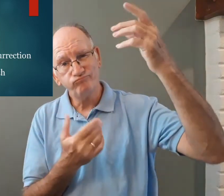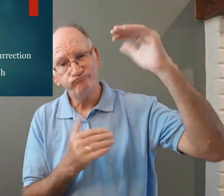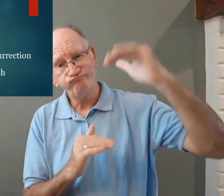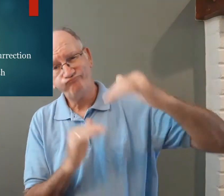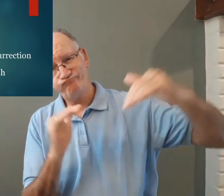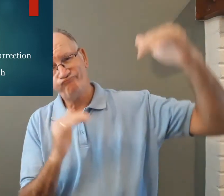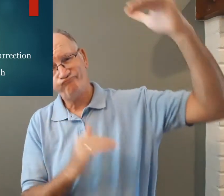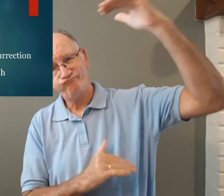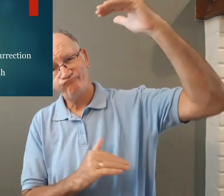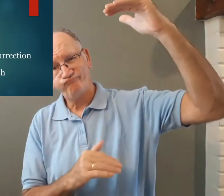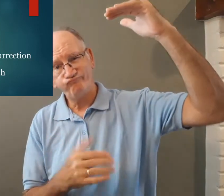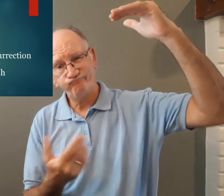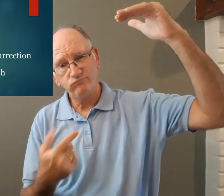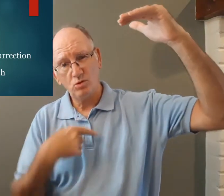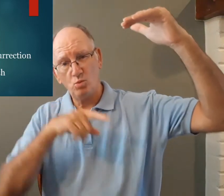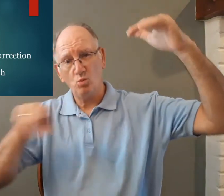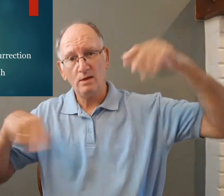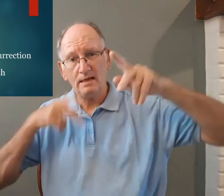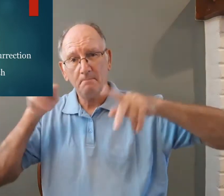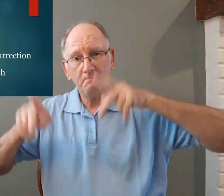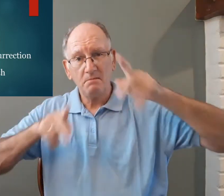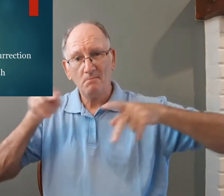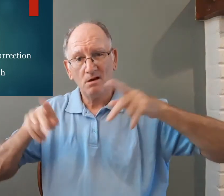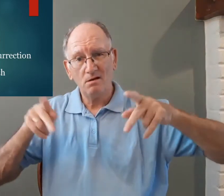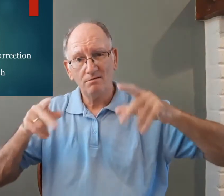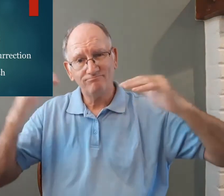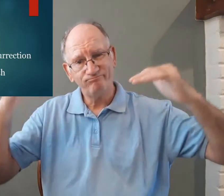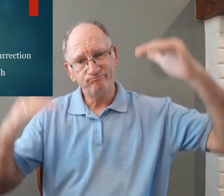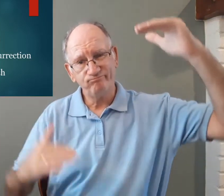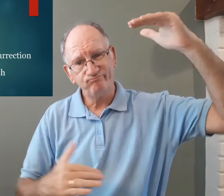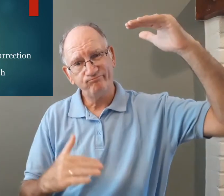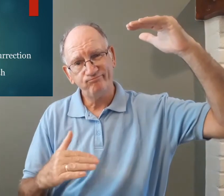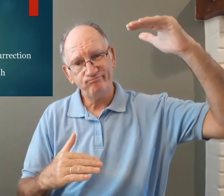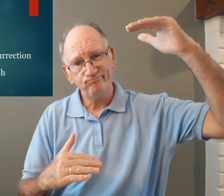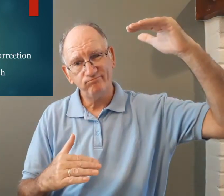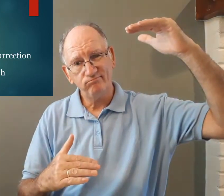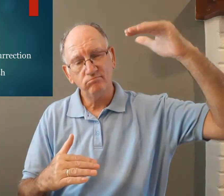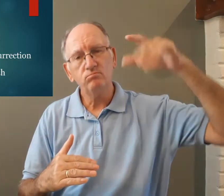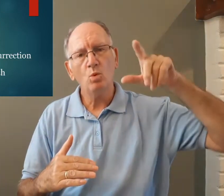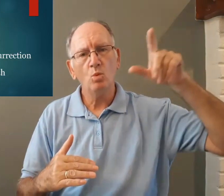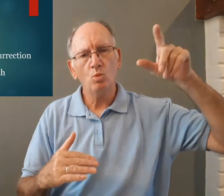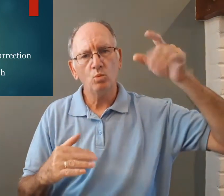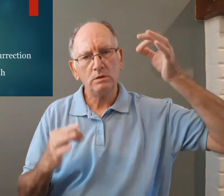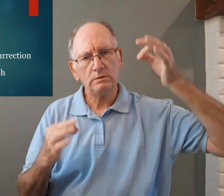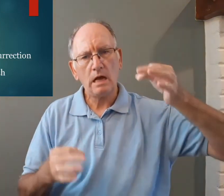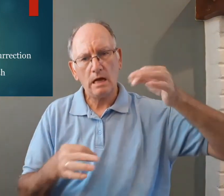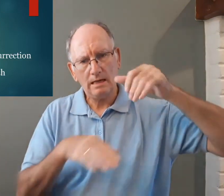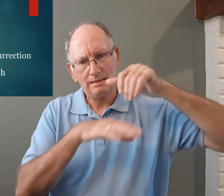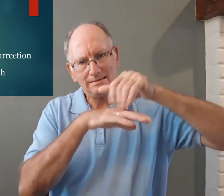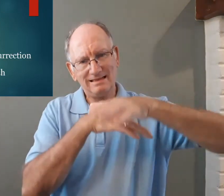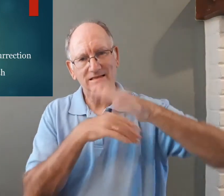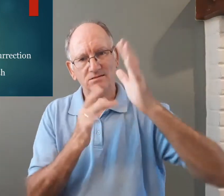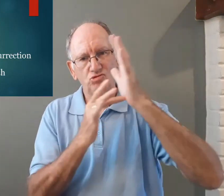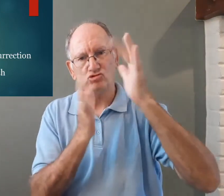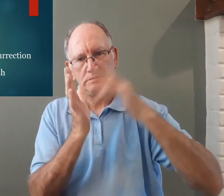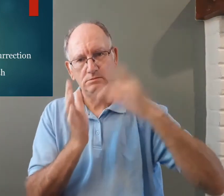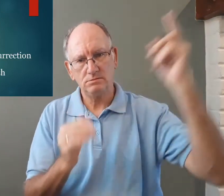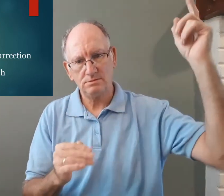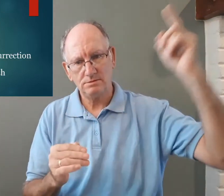of how infinite God is and us and as people we're way below that